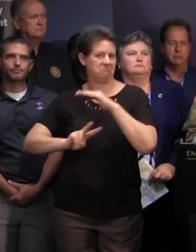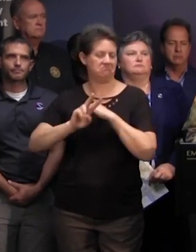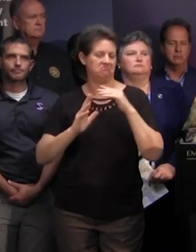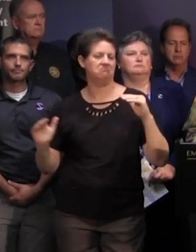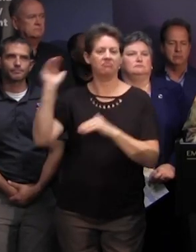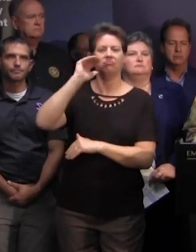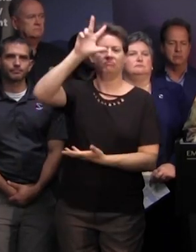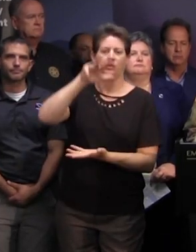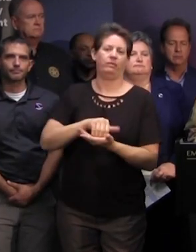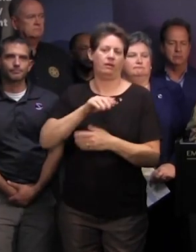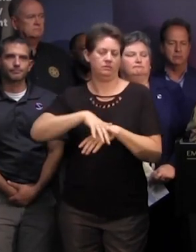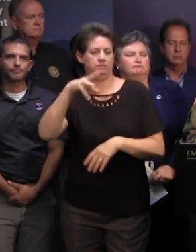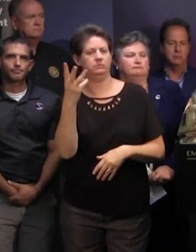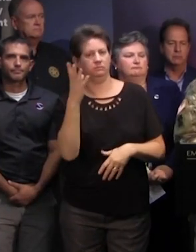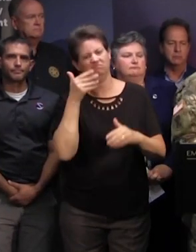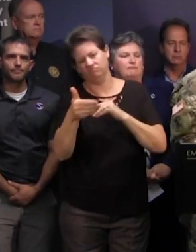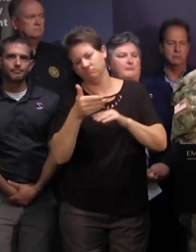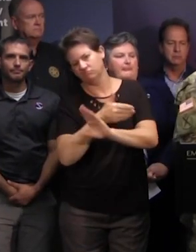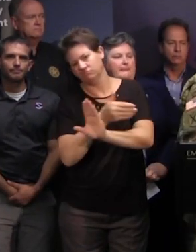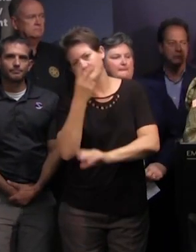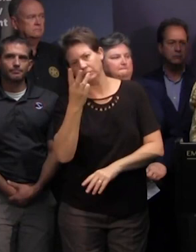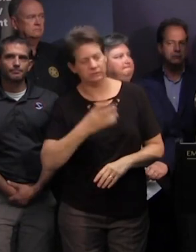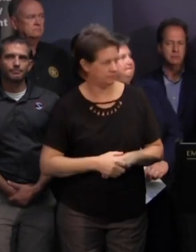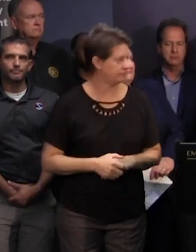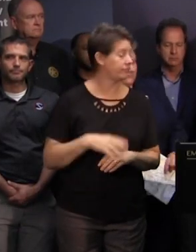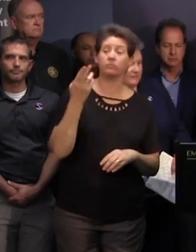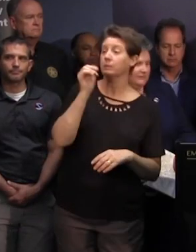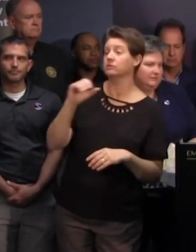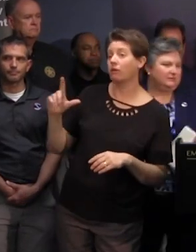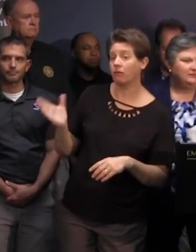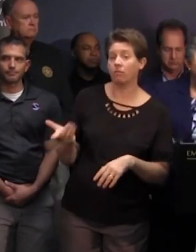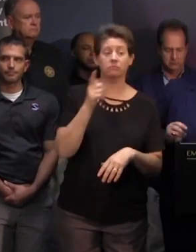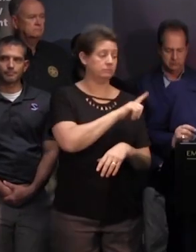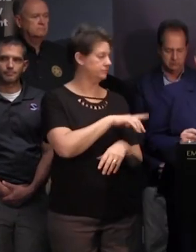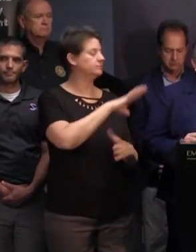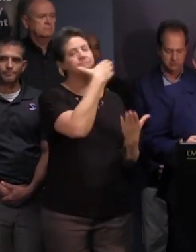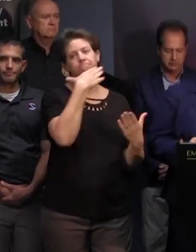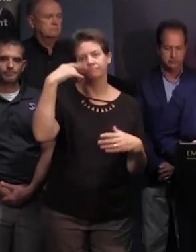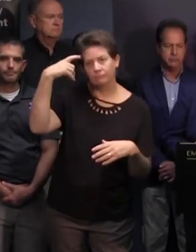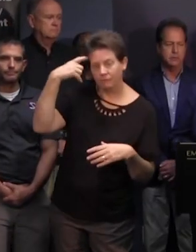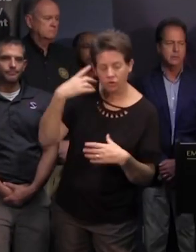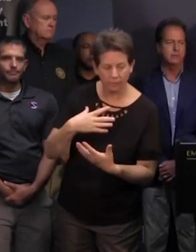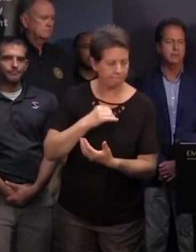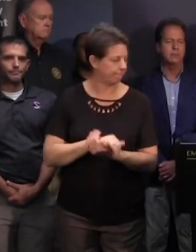as we go into wednesday thank you thank you thank miss hall thank you governor